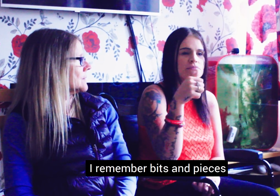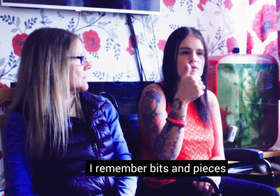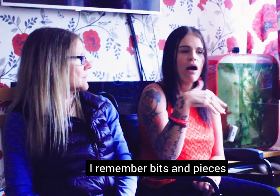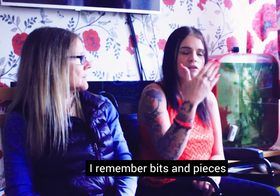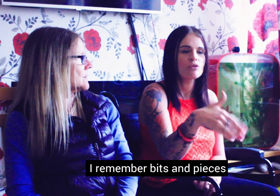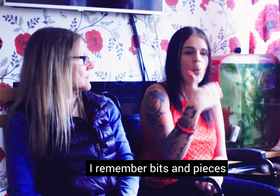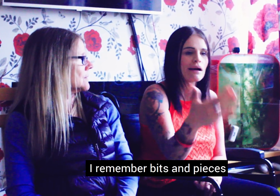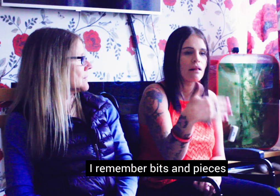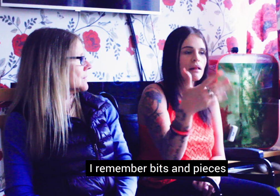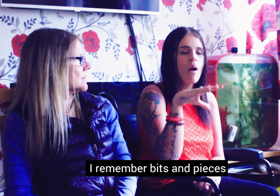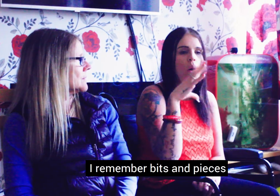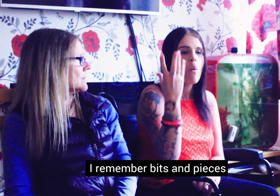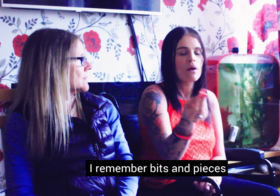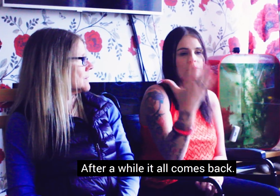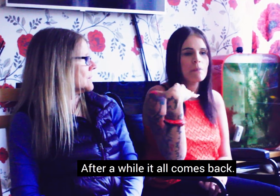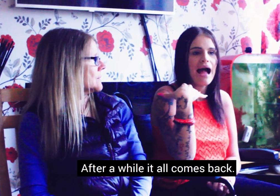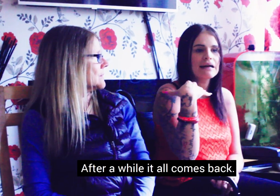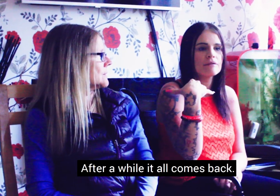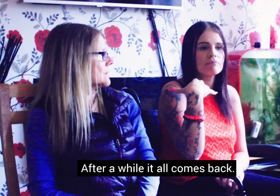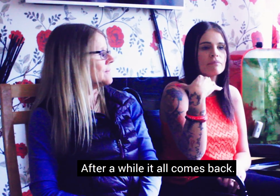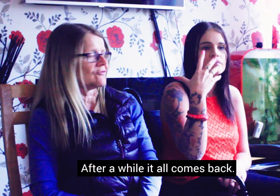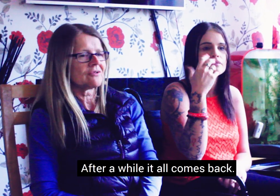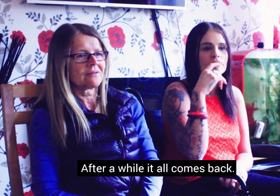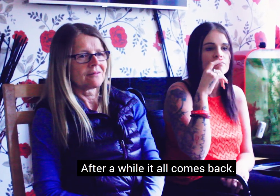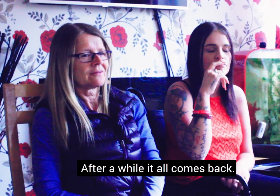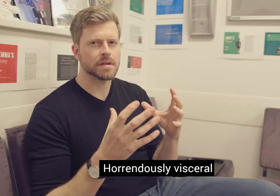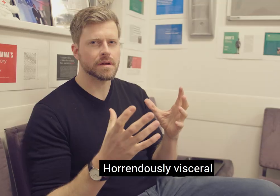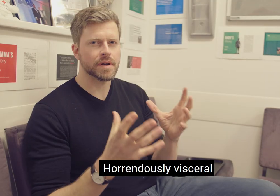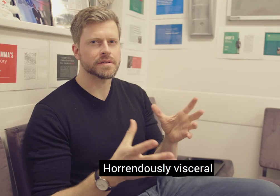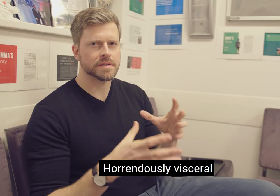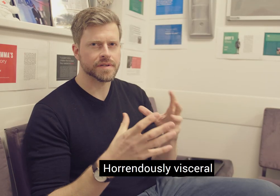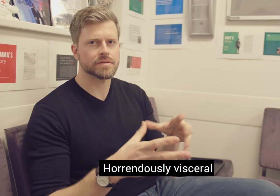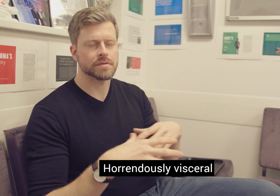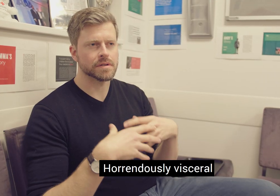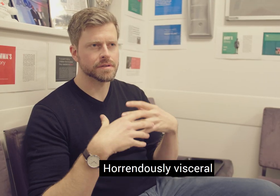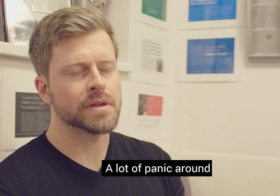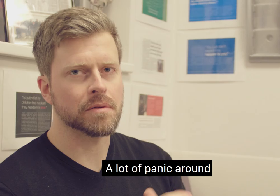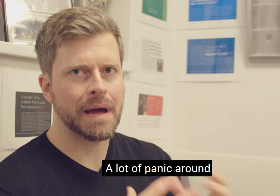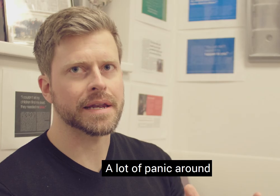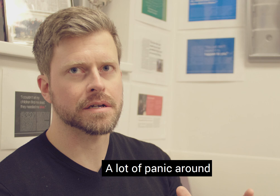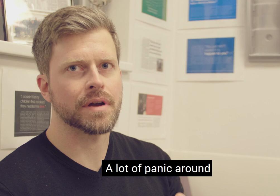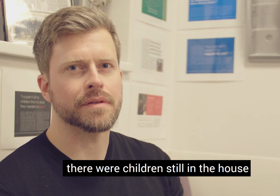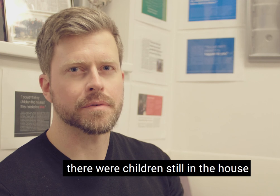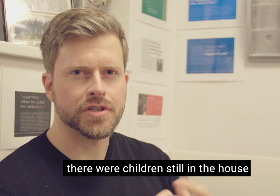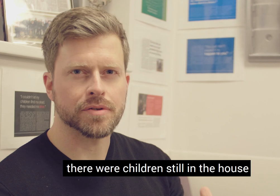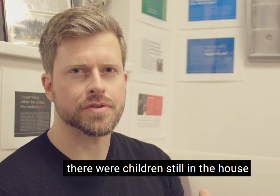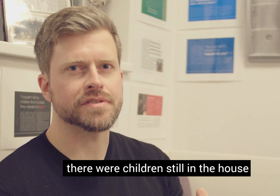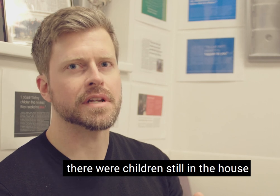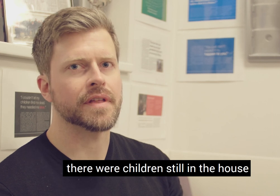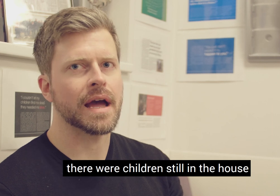I remember bits and pieces. After a while, it all comes back. Horrendously visceral and a lot of panic around. There were children still in the